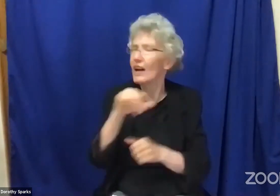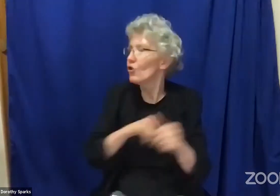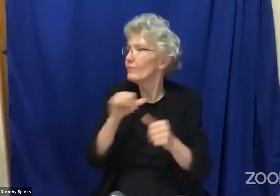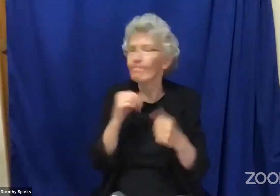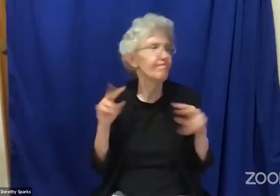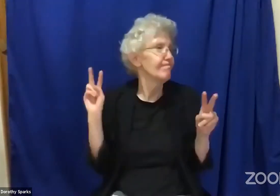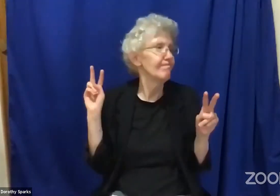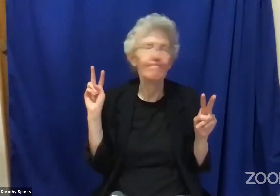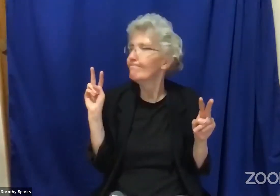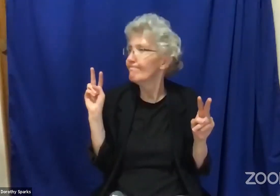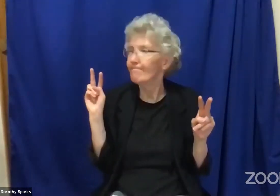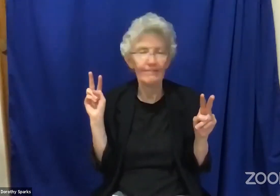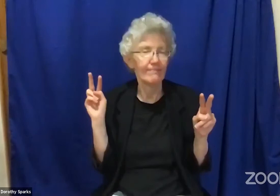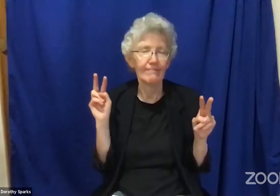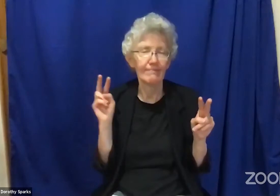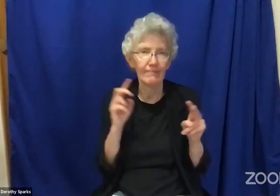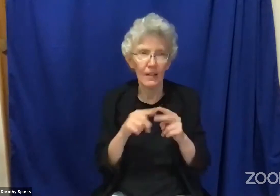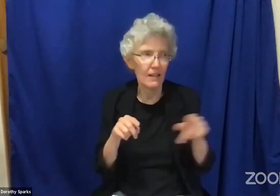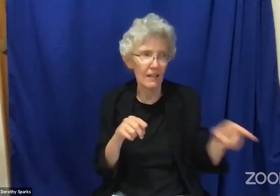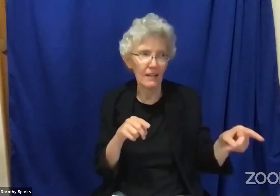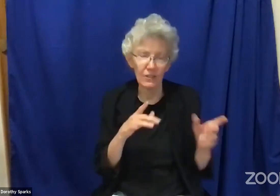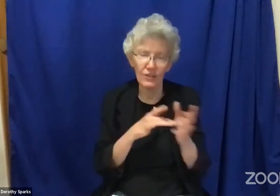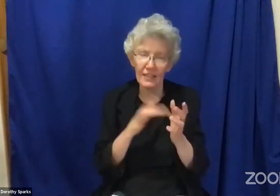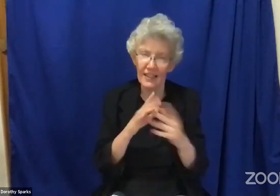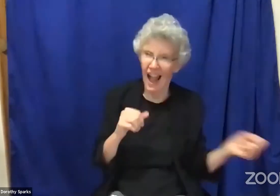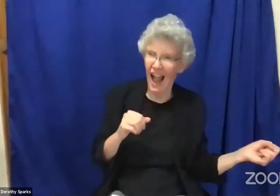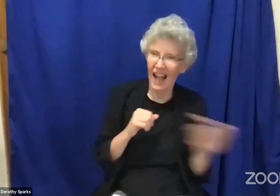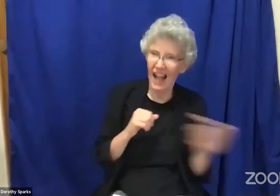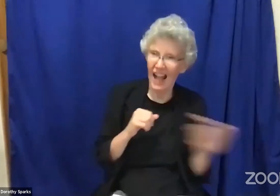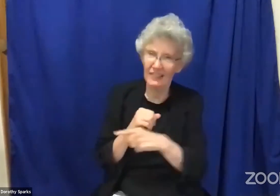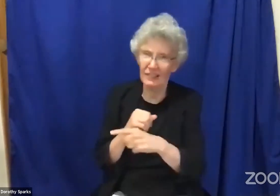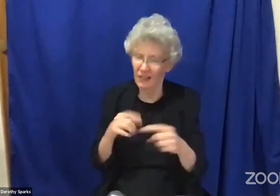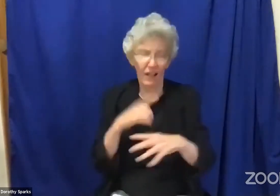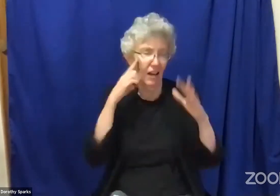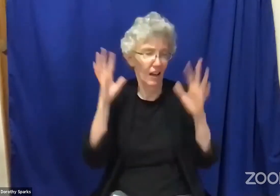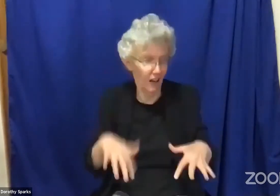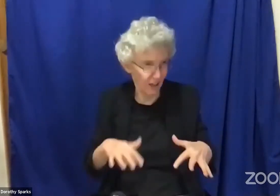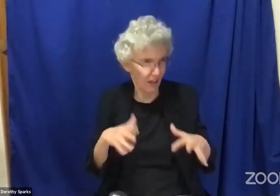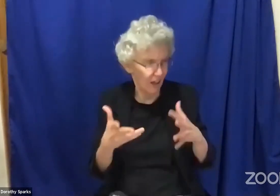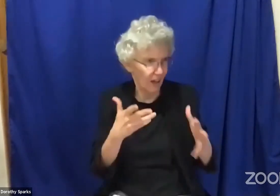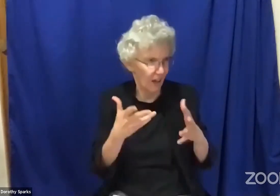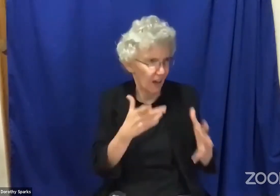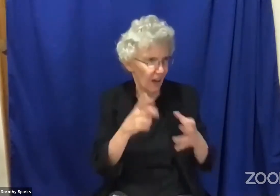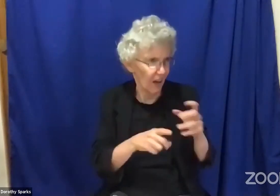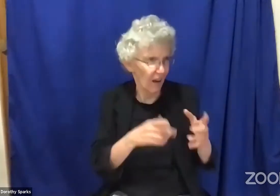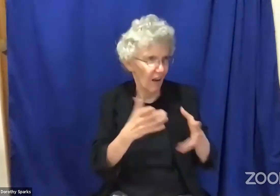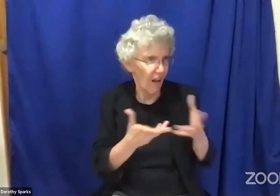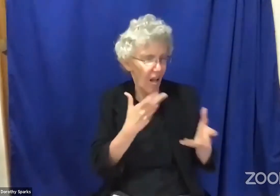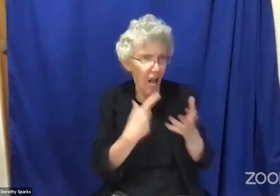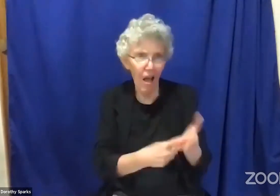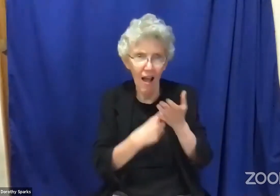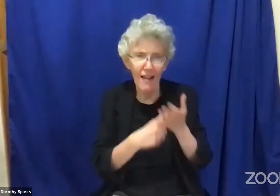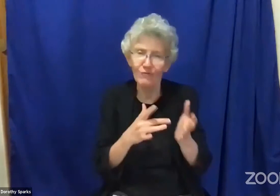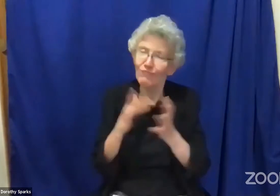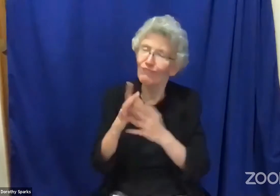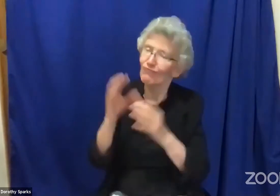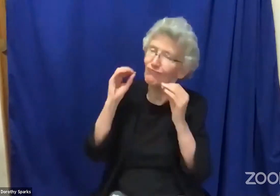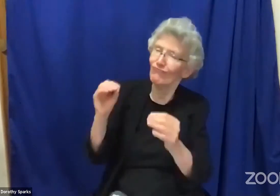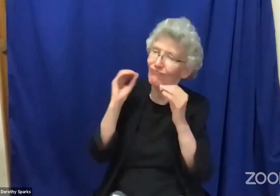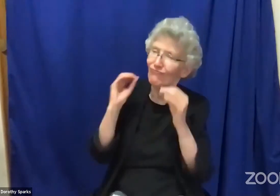and Jewish people were not to interact or even to speak to one another and yet Jesus had asked her a